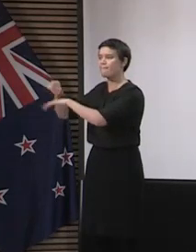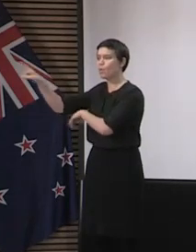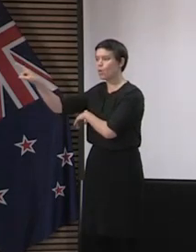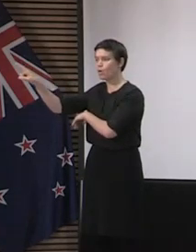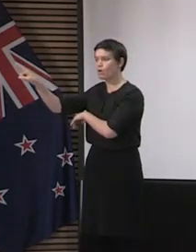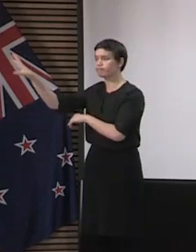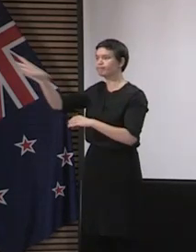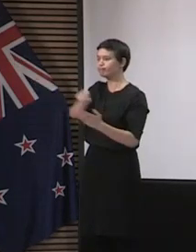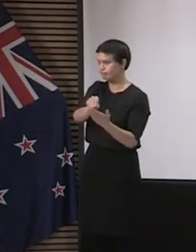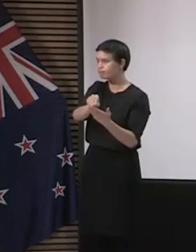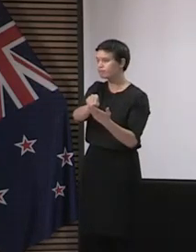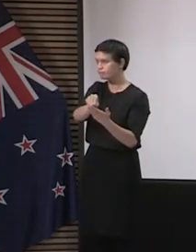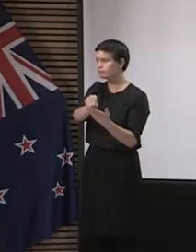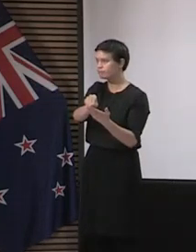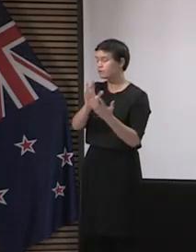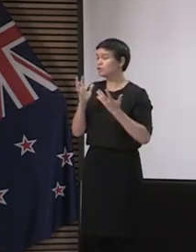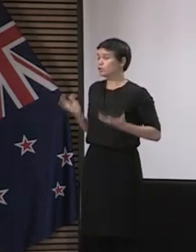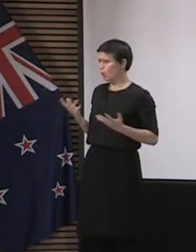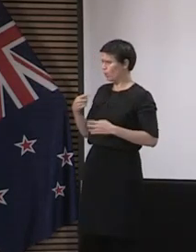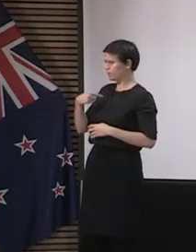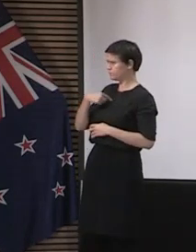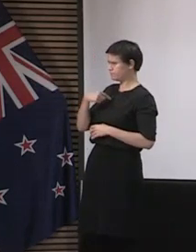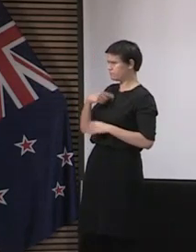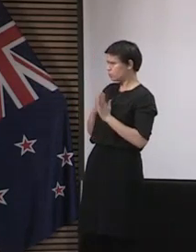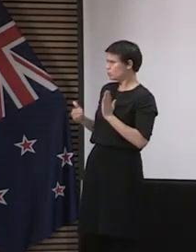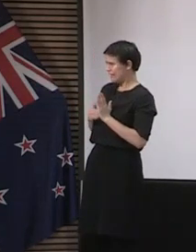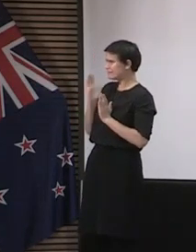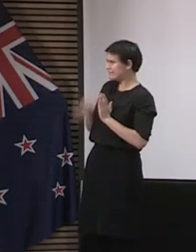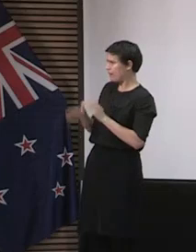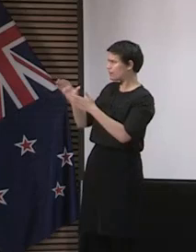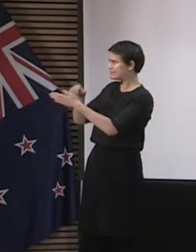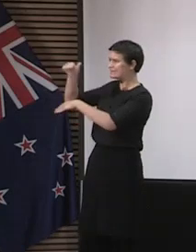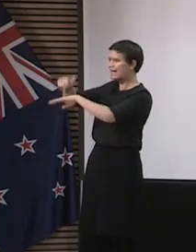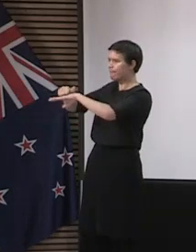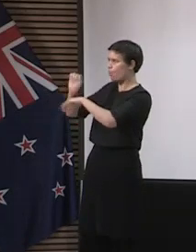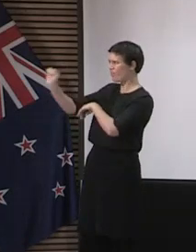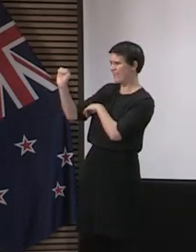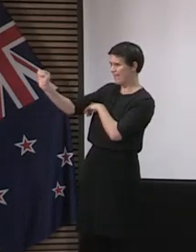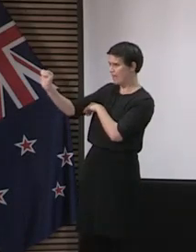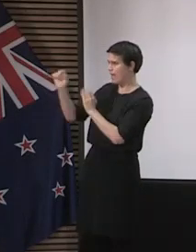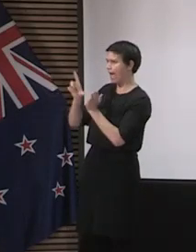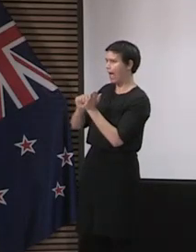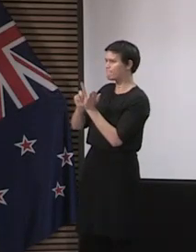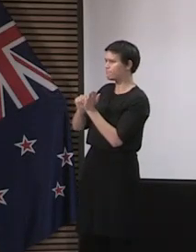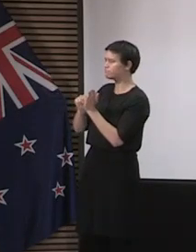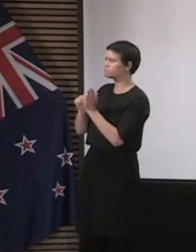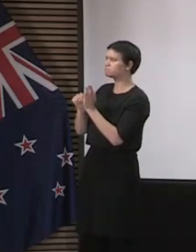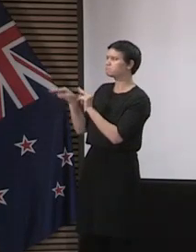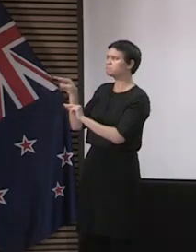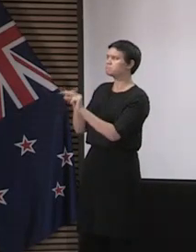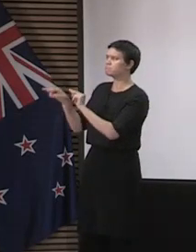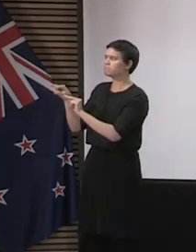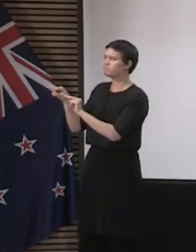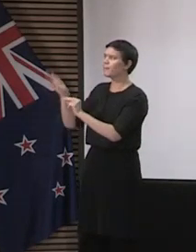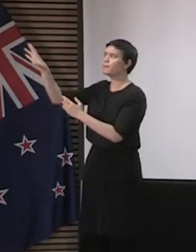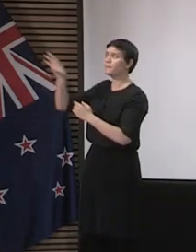So we too have looked at the elements of the app from Singapore. So I imagine there may well be some similarities. But keep